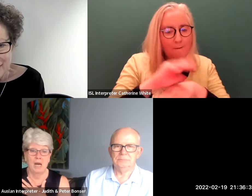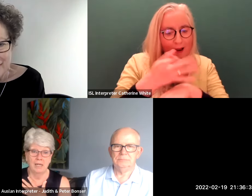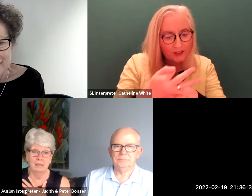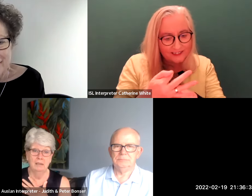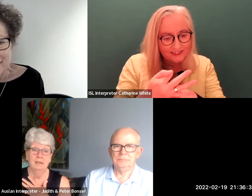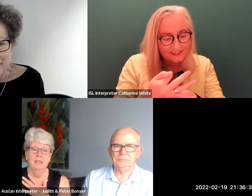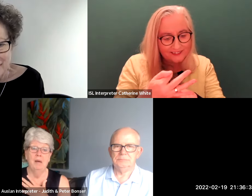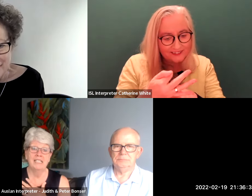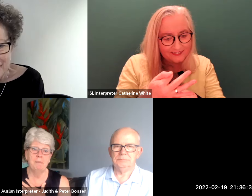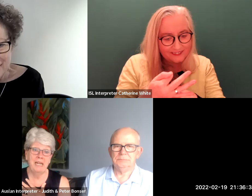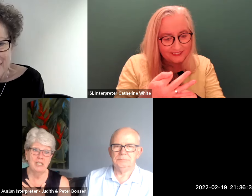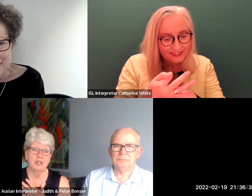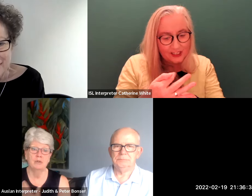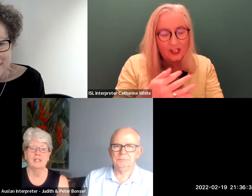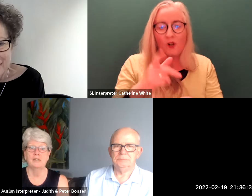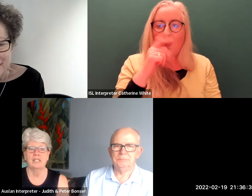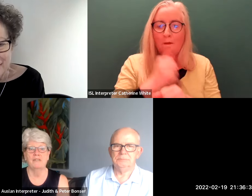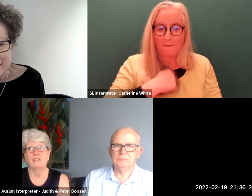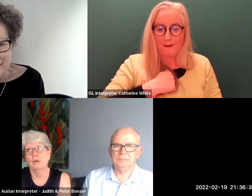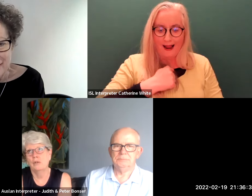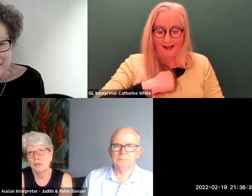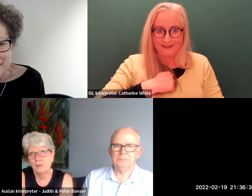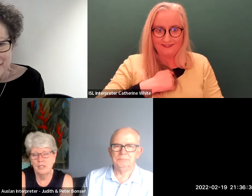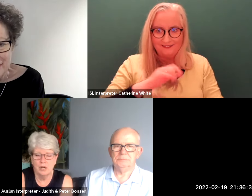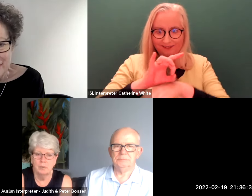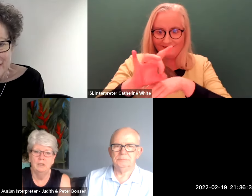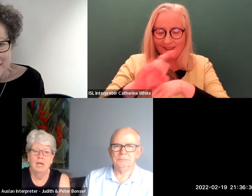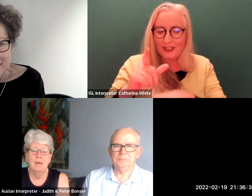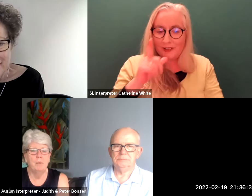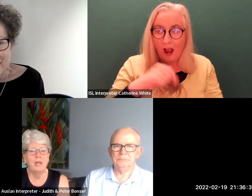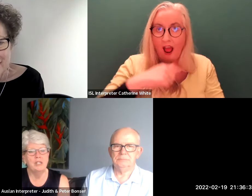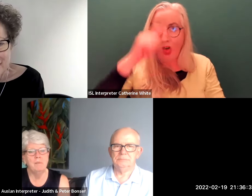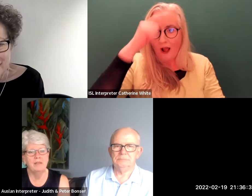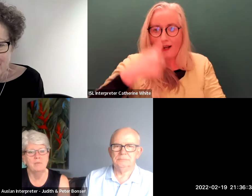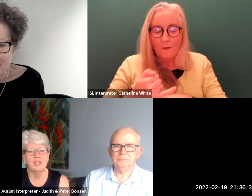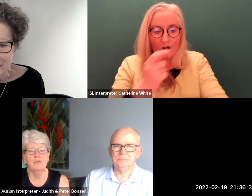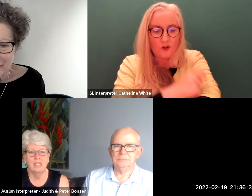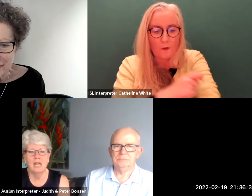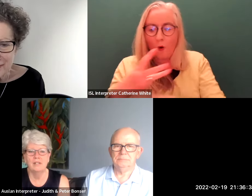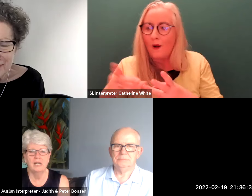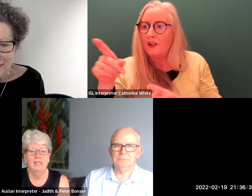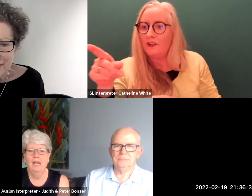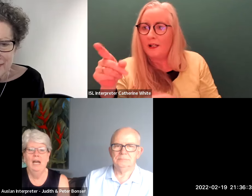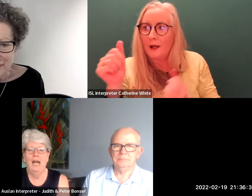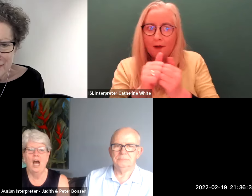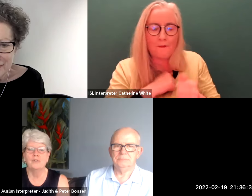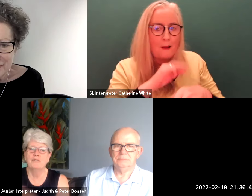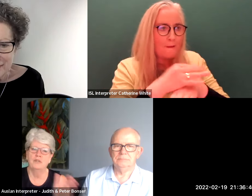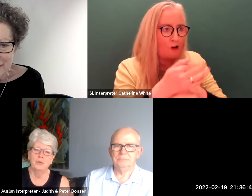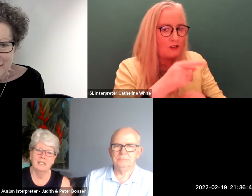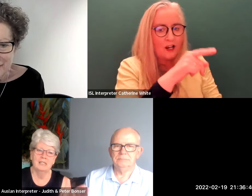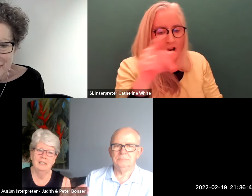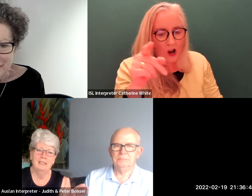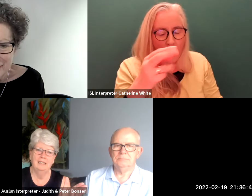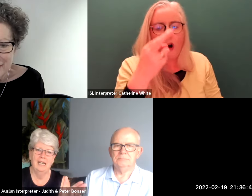about my my speech and all that sort of stuff so i thought i was in trouble but when she met them she realized i was